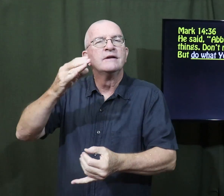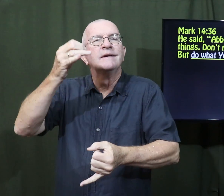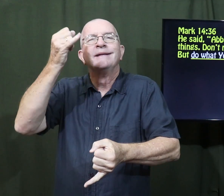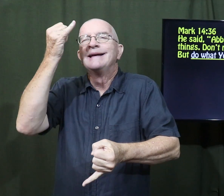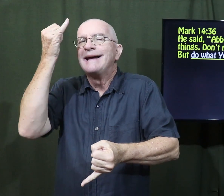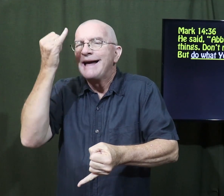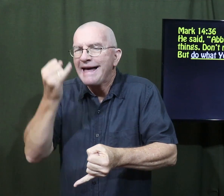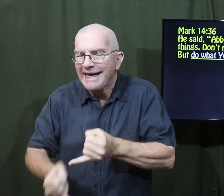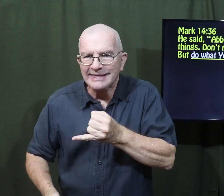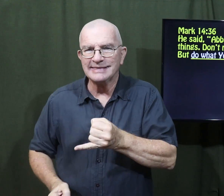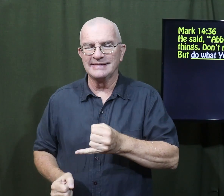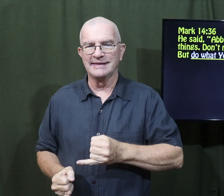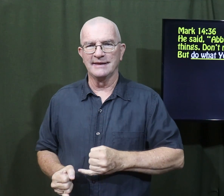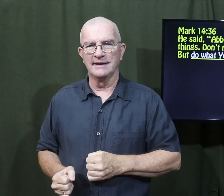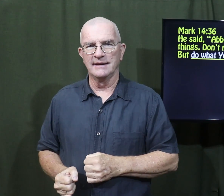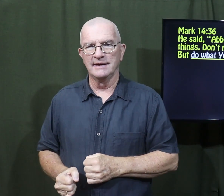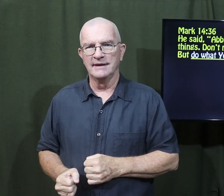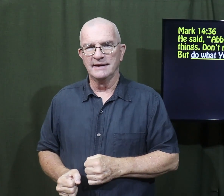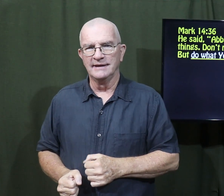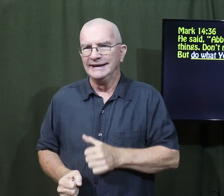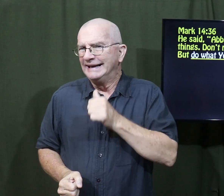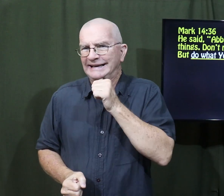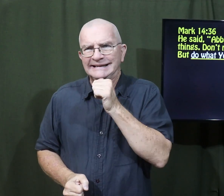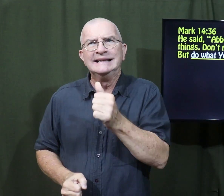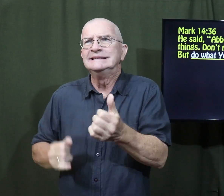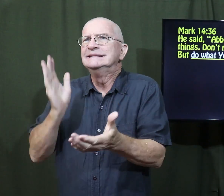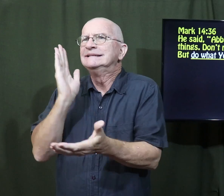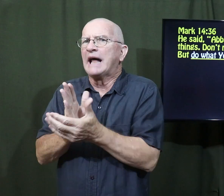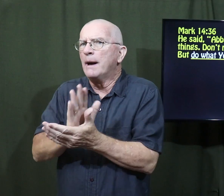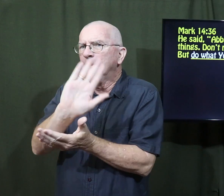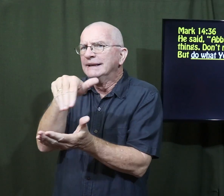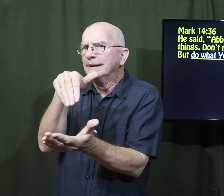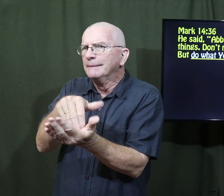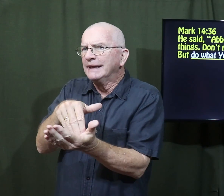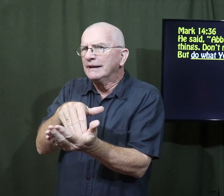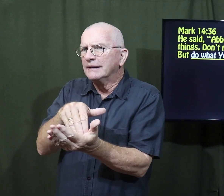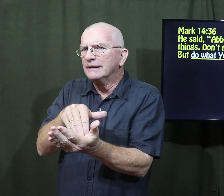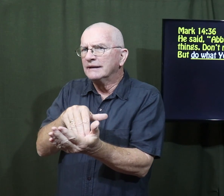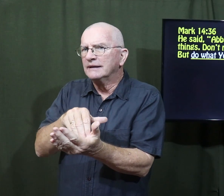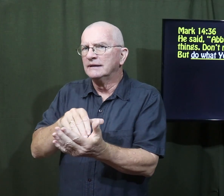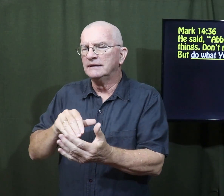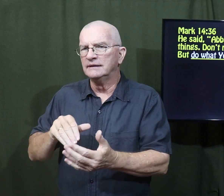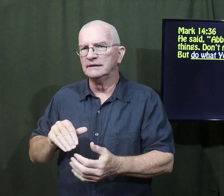to the Father, all the way to the end. He didn't stop in the middle.